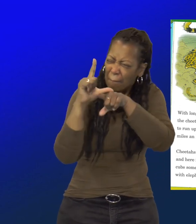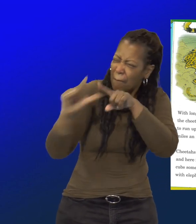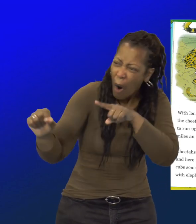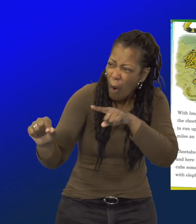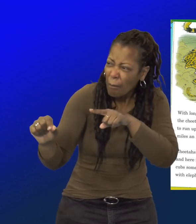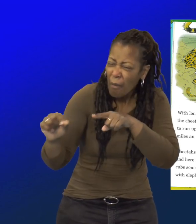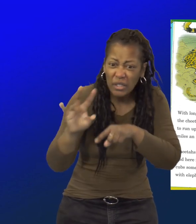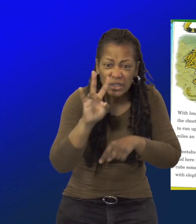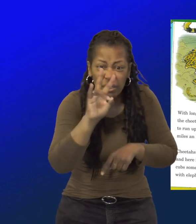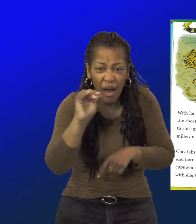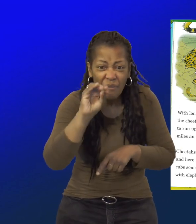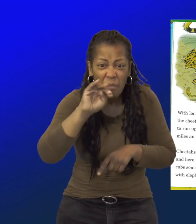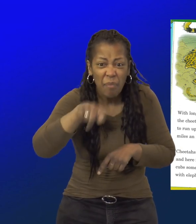miles per hour.